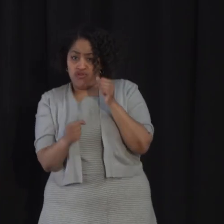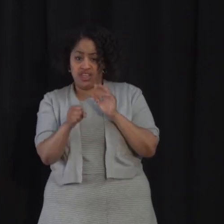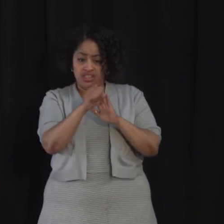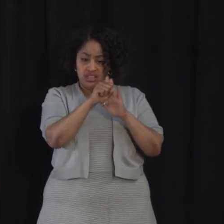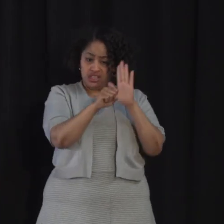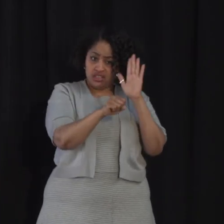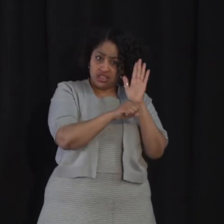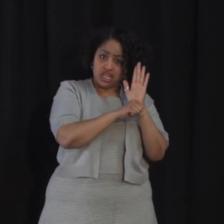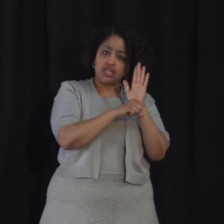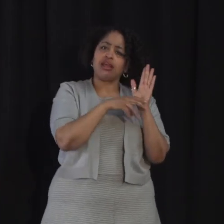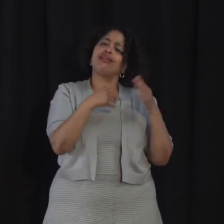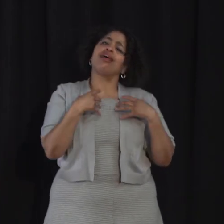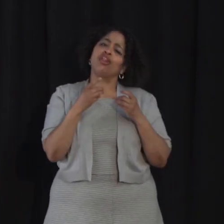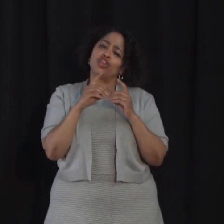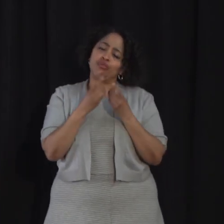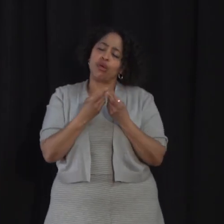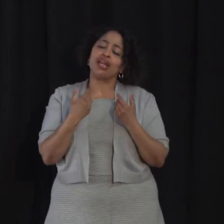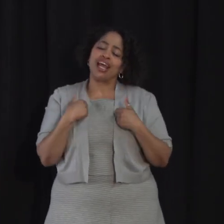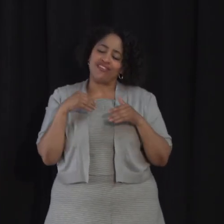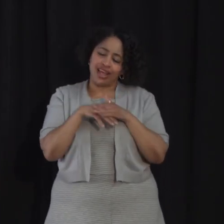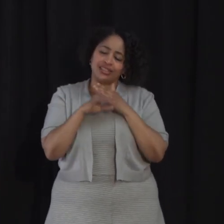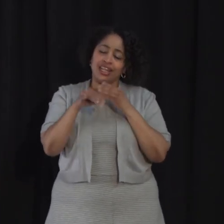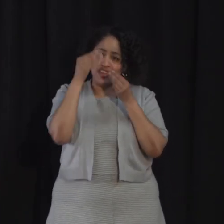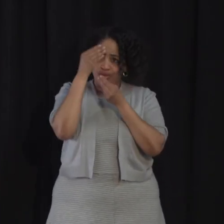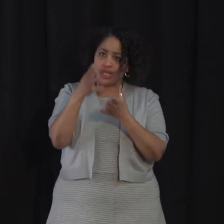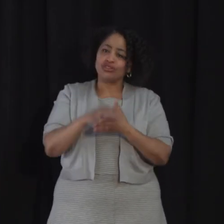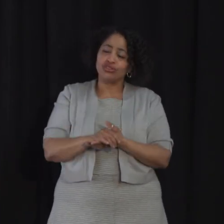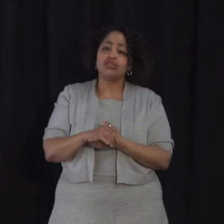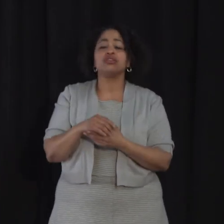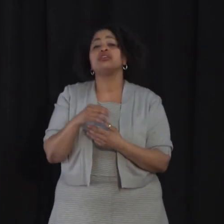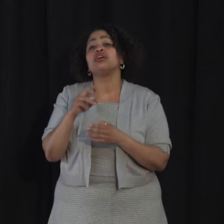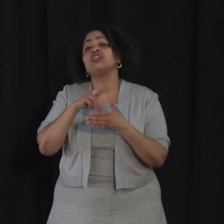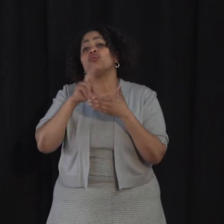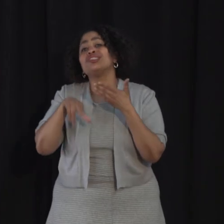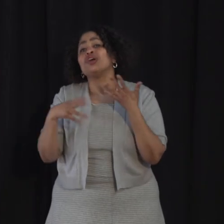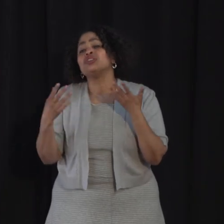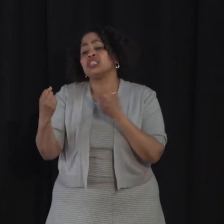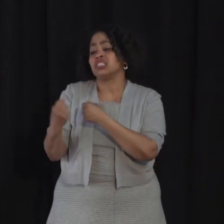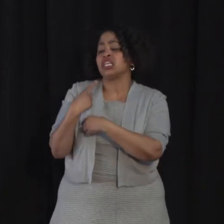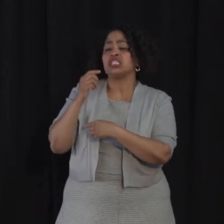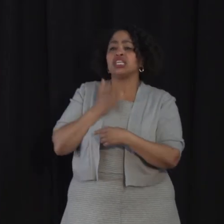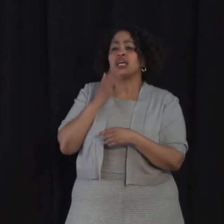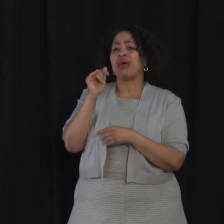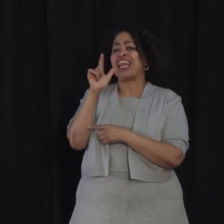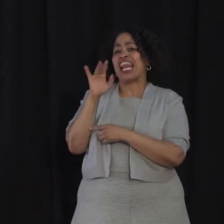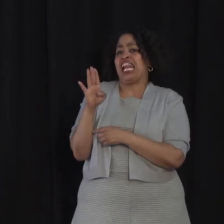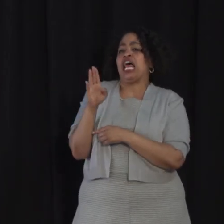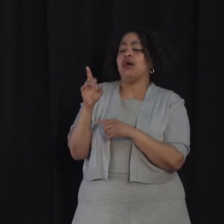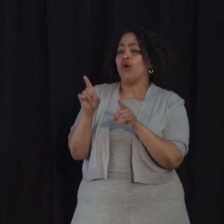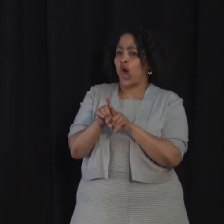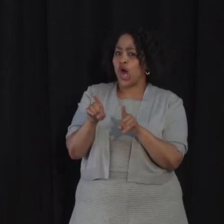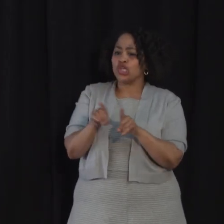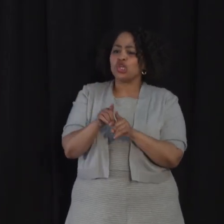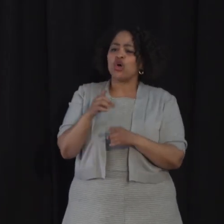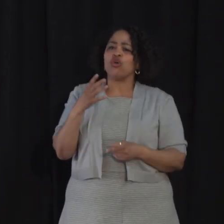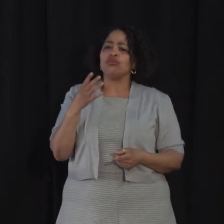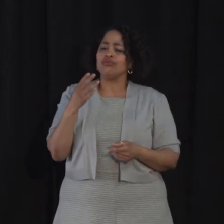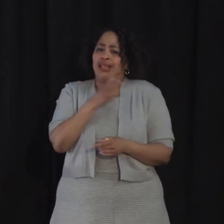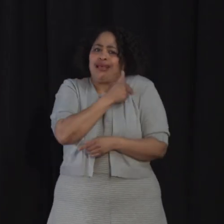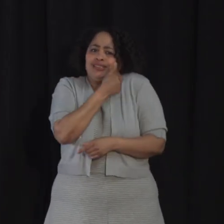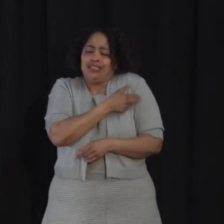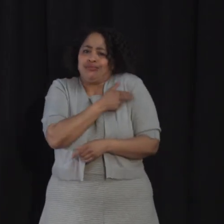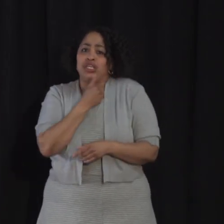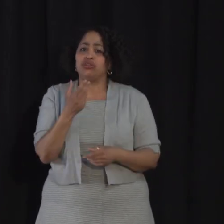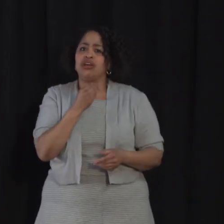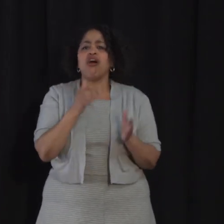as well as the health department have access to this information. The results are sent to us by the lab as well as through hospitals,